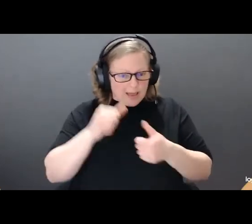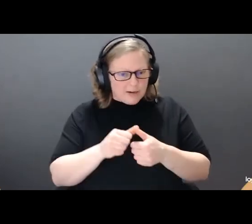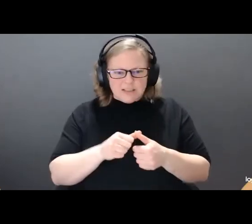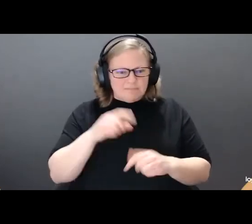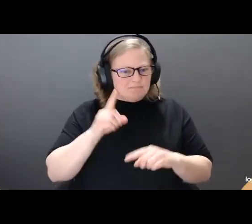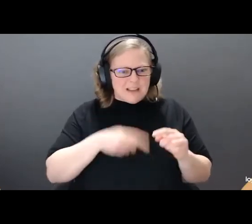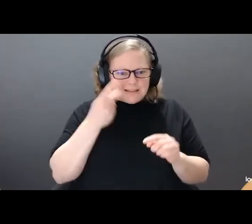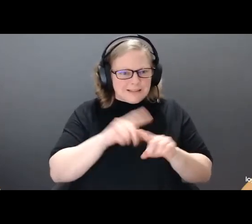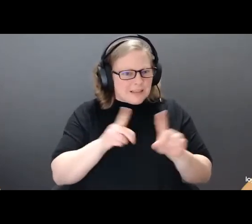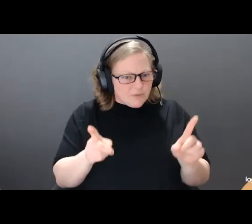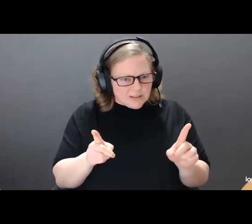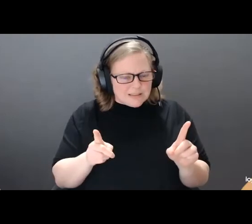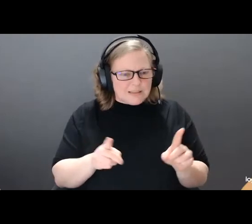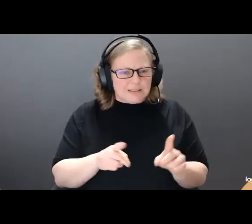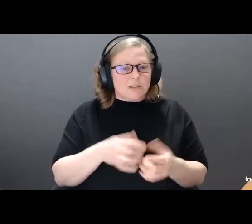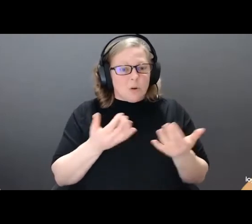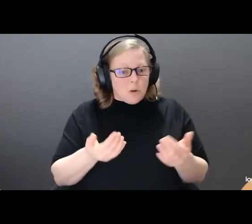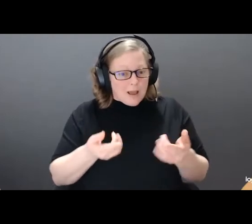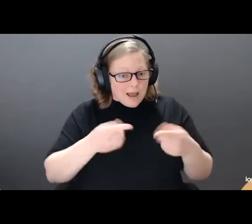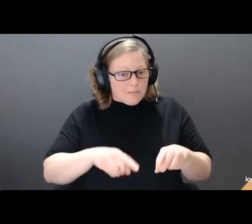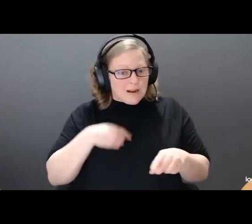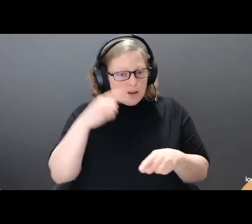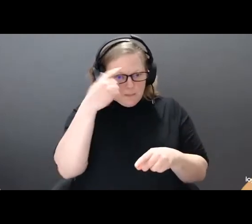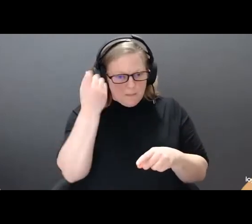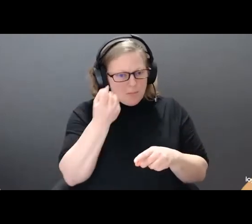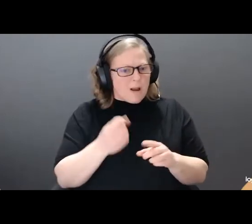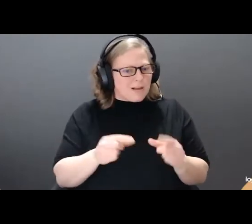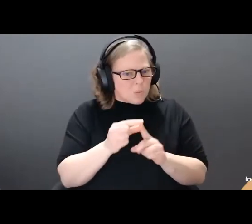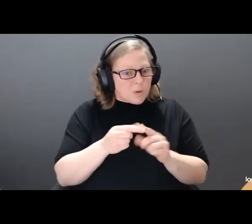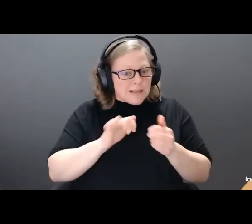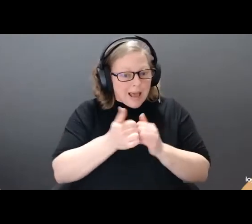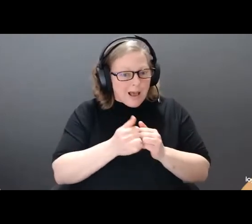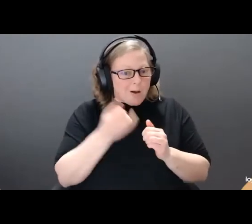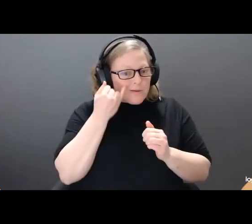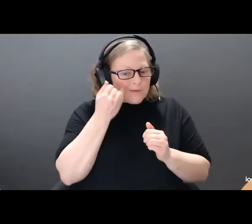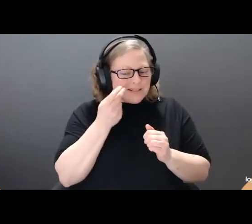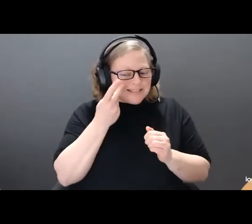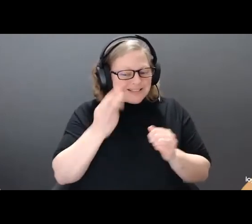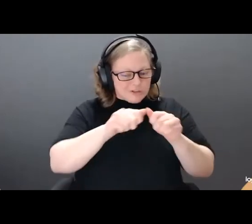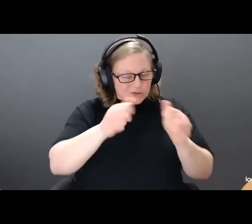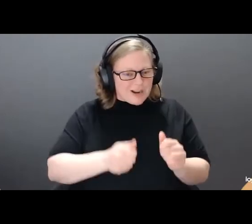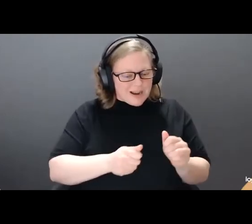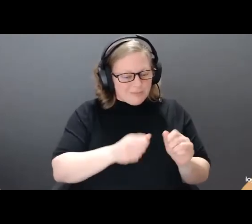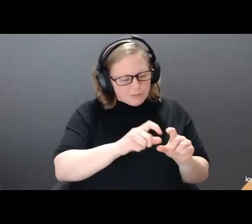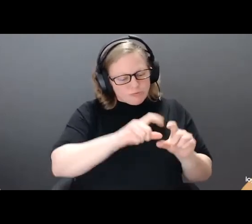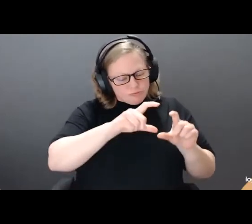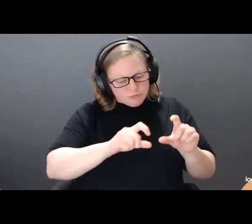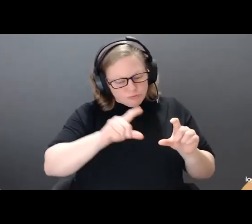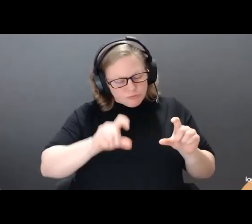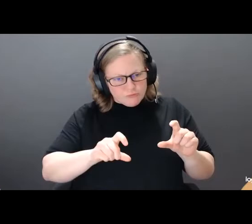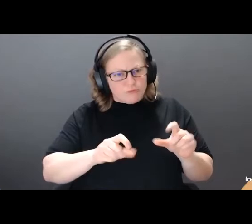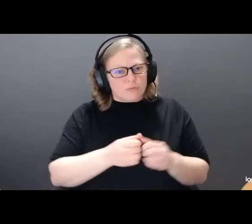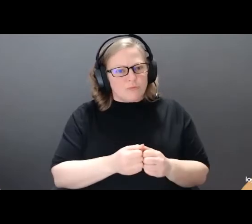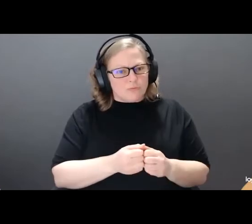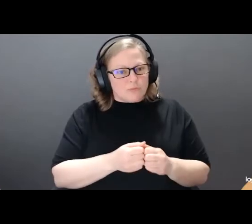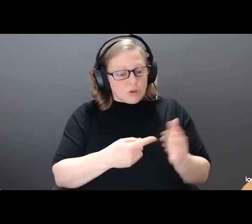word's outline and memorize it. If you were to give me a word, I could tell you that it was spelt wrong because the